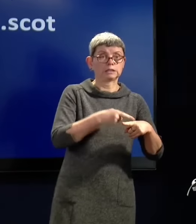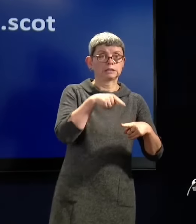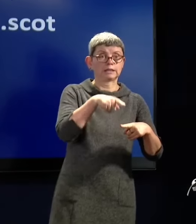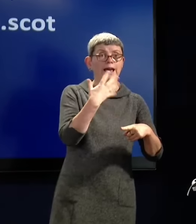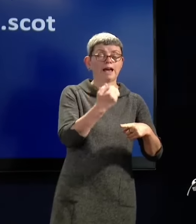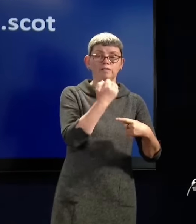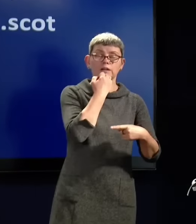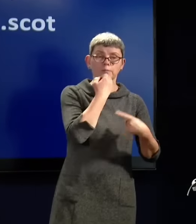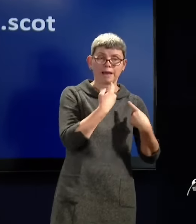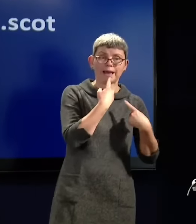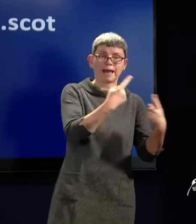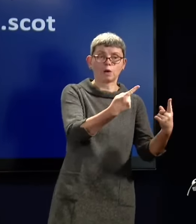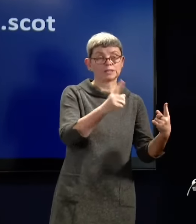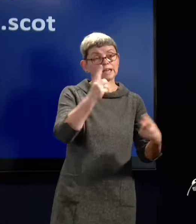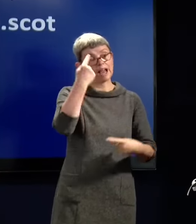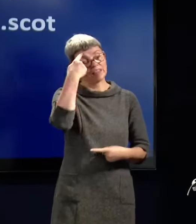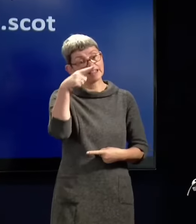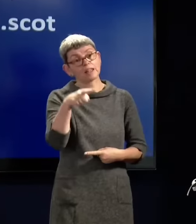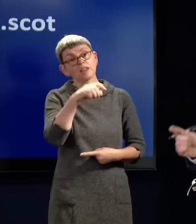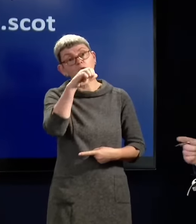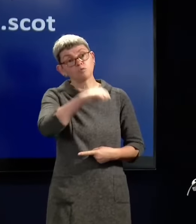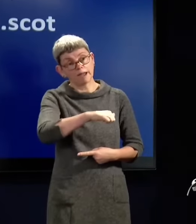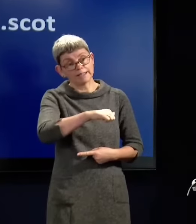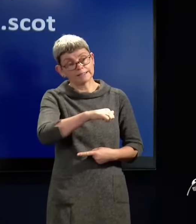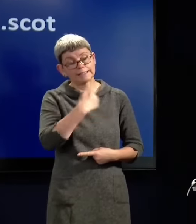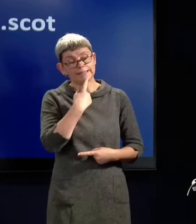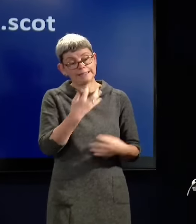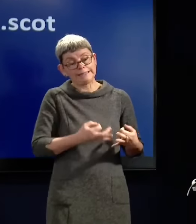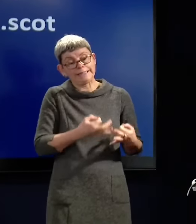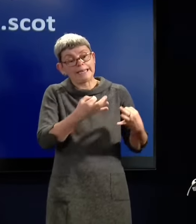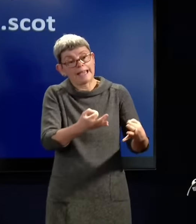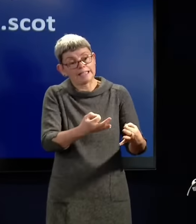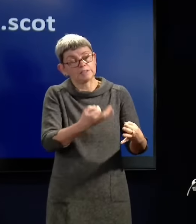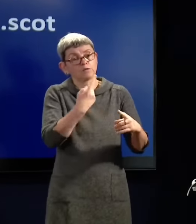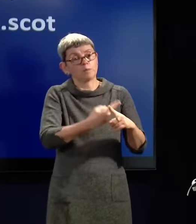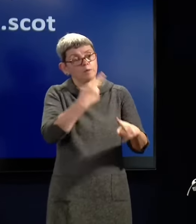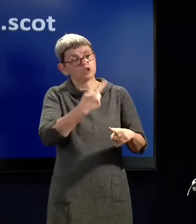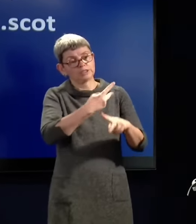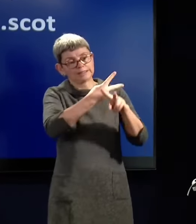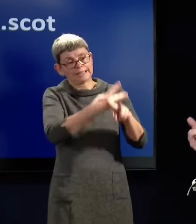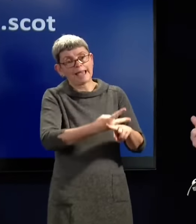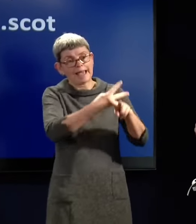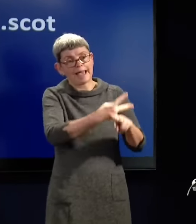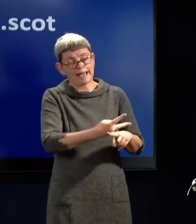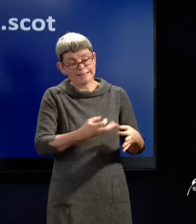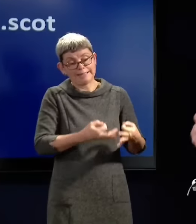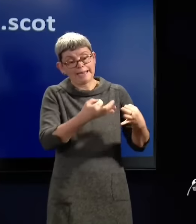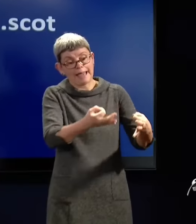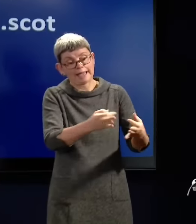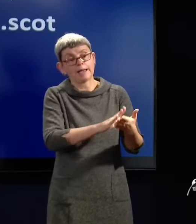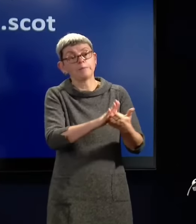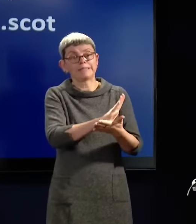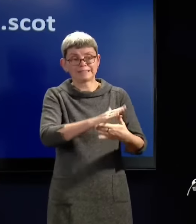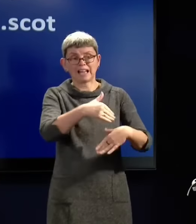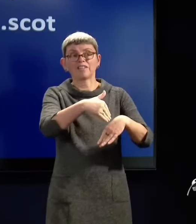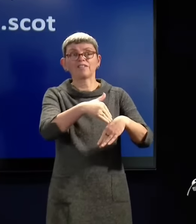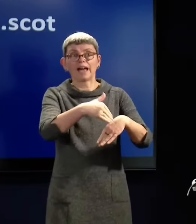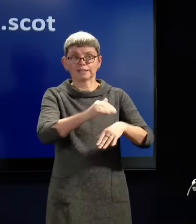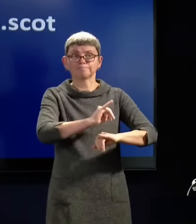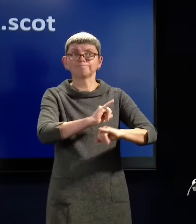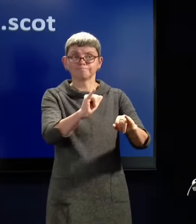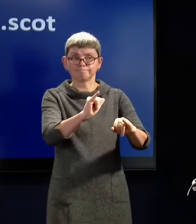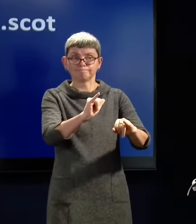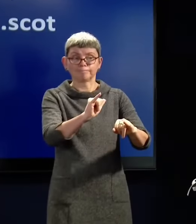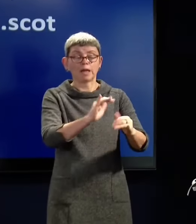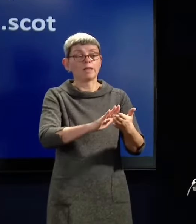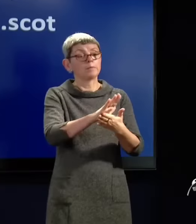I do think that they are right in saying that there is a consequence to delays in emergency access to care. That is why it's so important that we find alternatives to